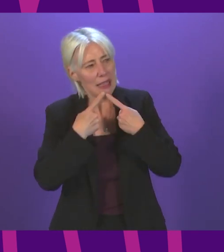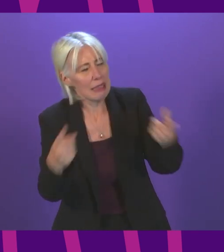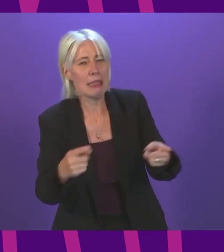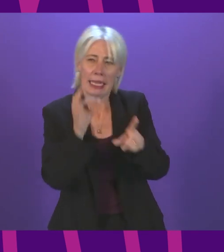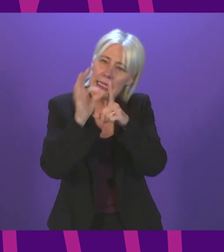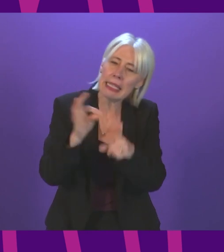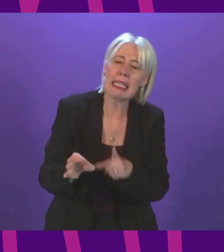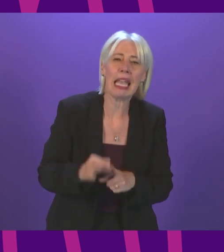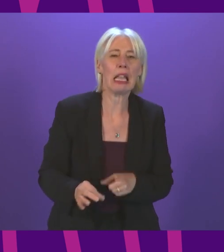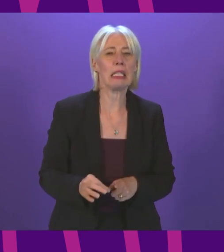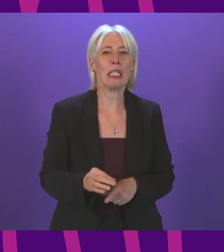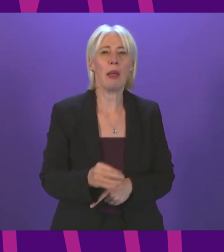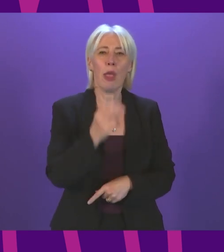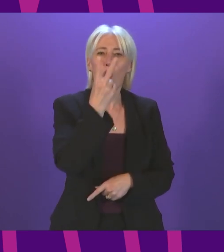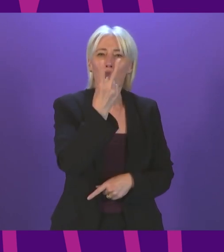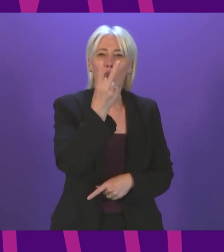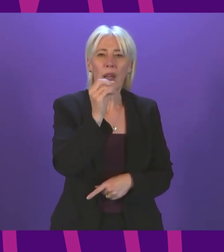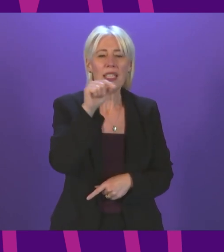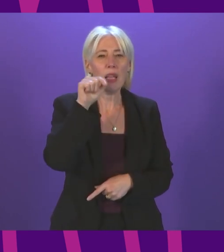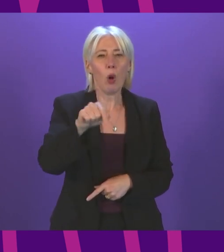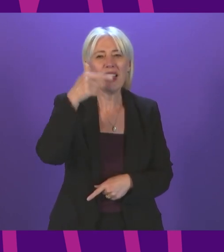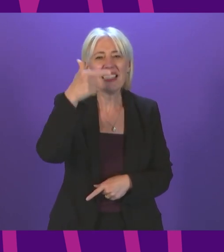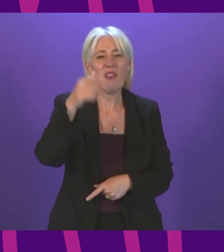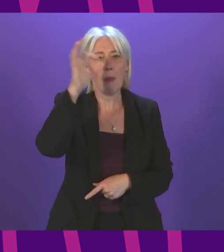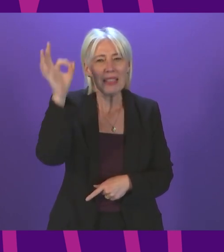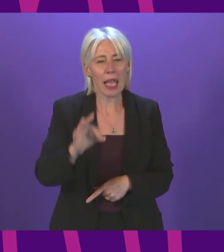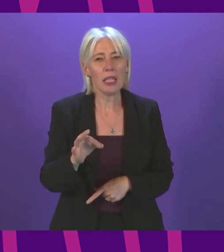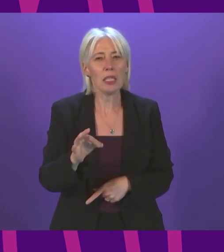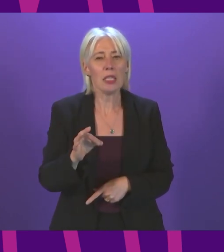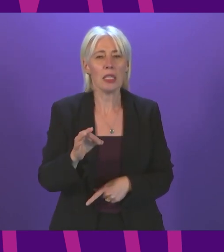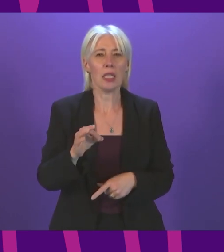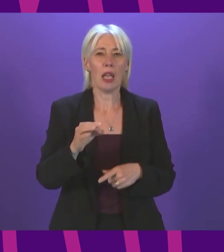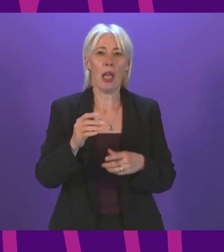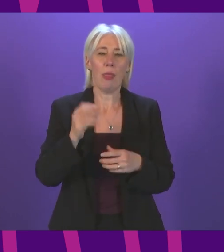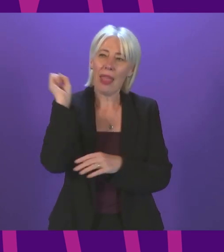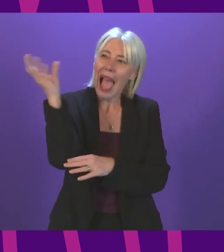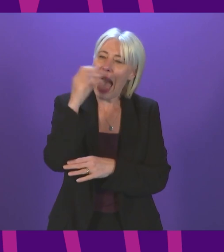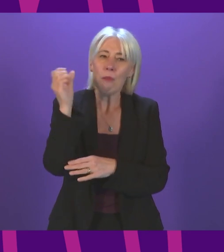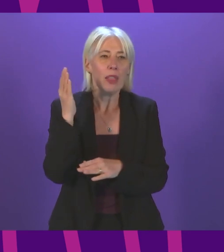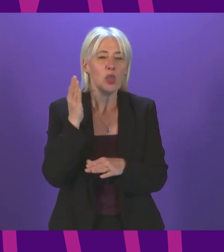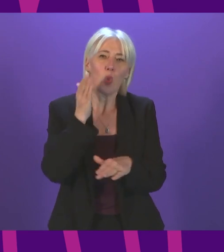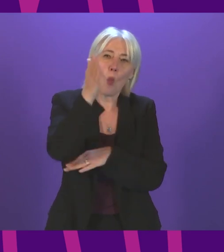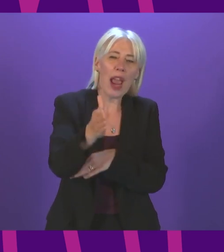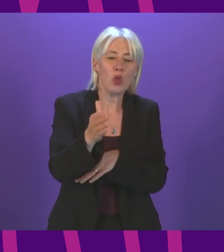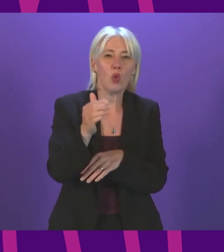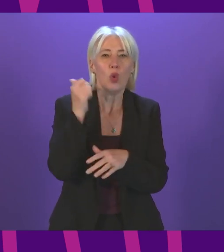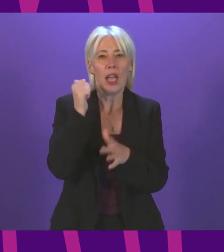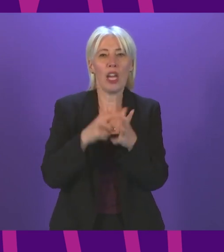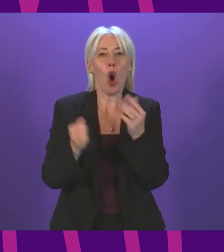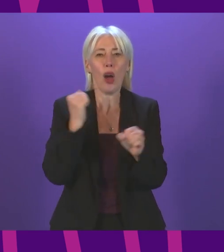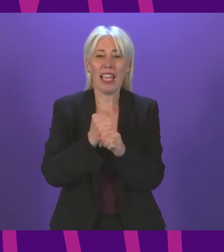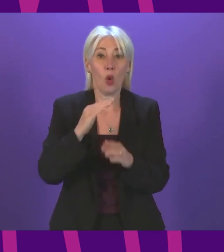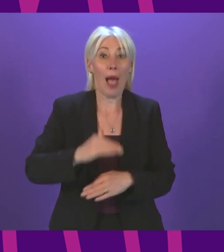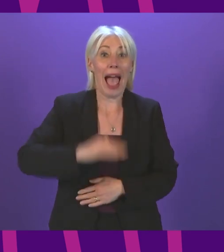about how 20.7% of the cases responded to by the ambulance service in August that were high